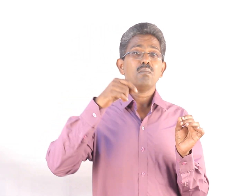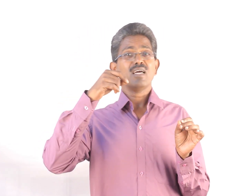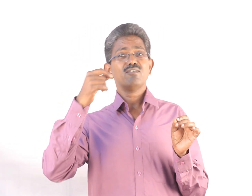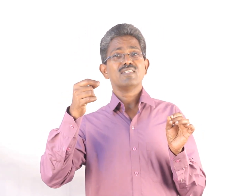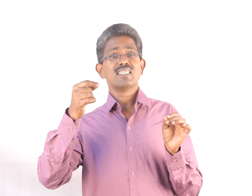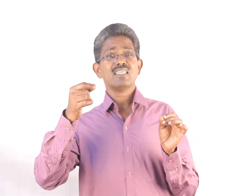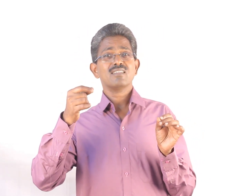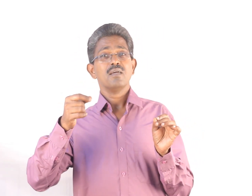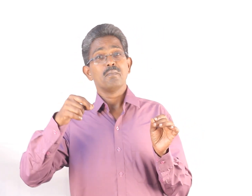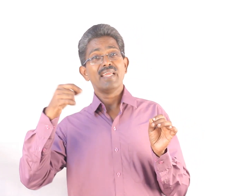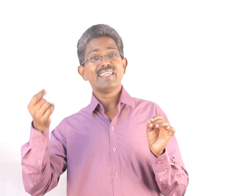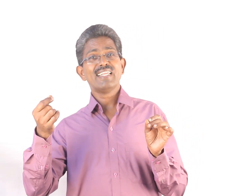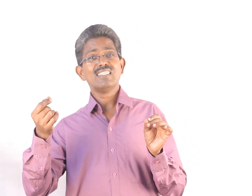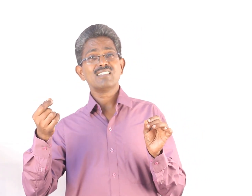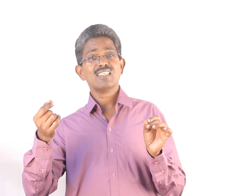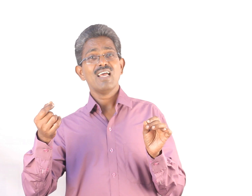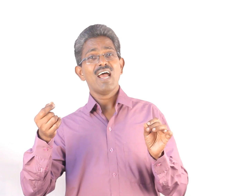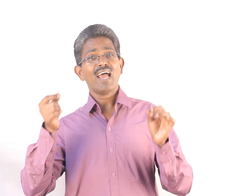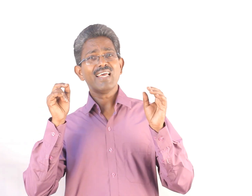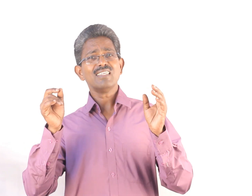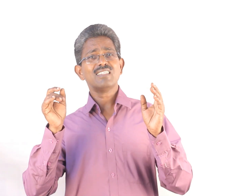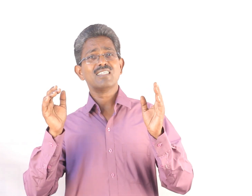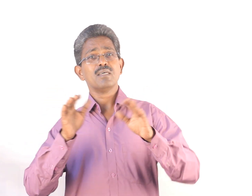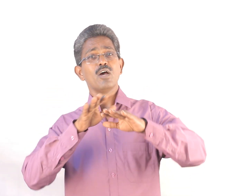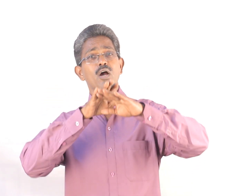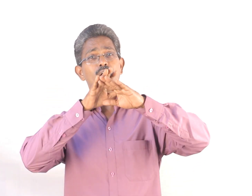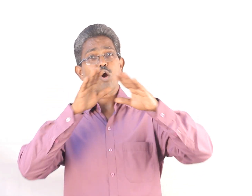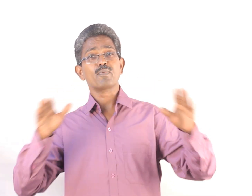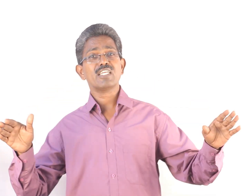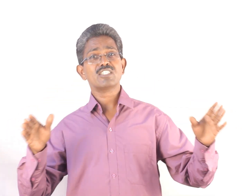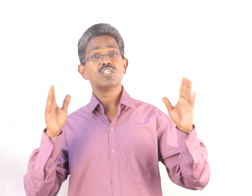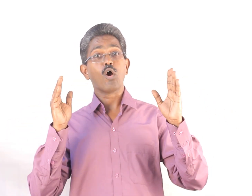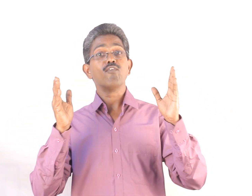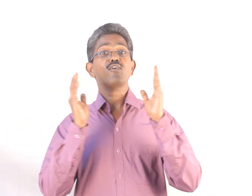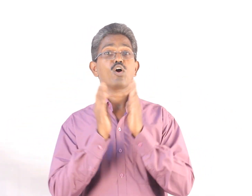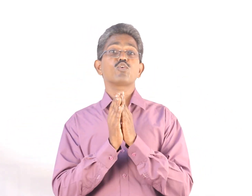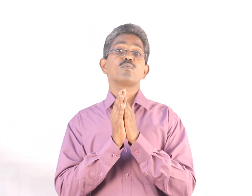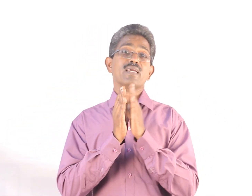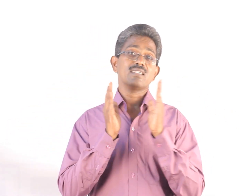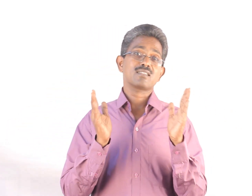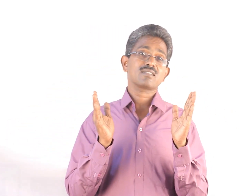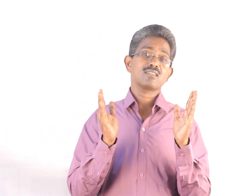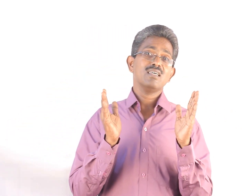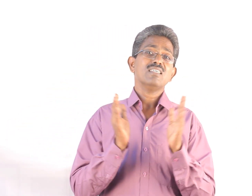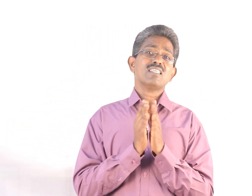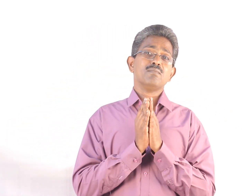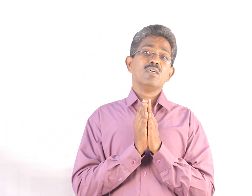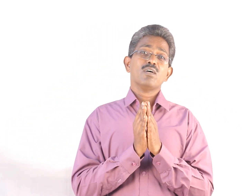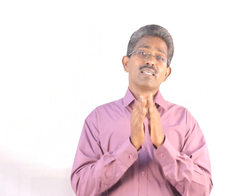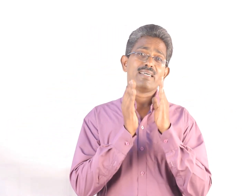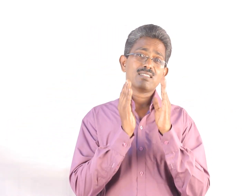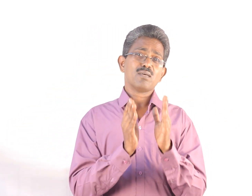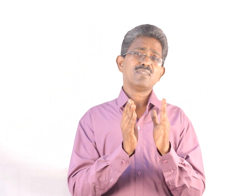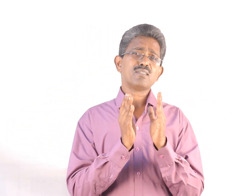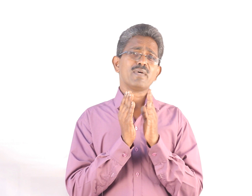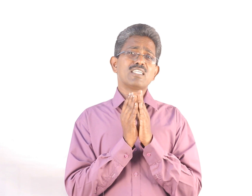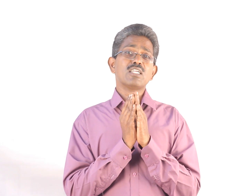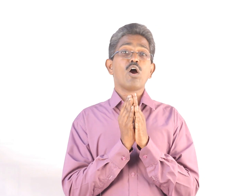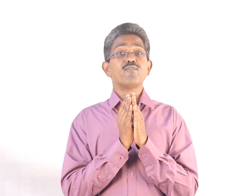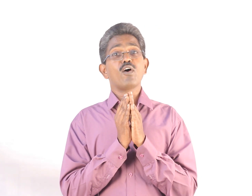manufacturing, maintenance and operation of automobiles. See, the subject matter of